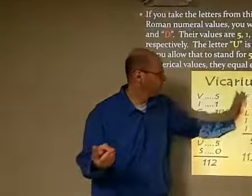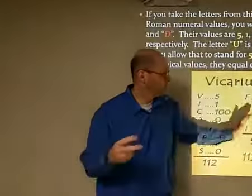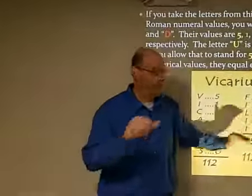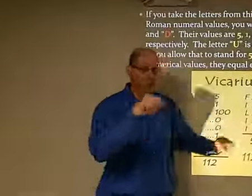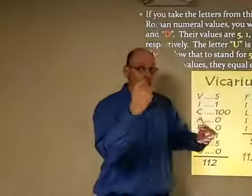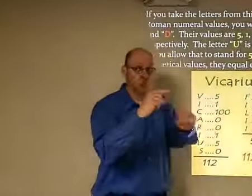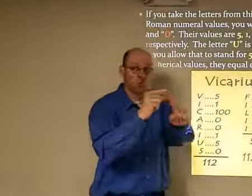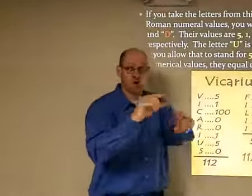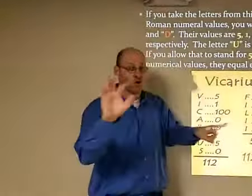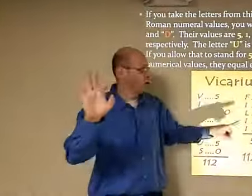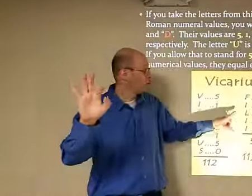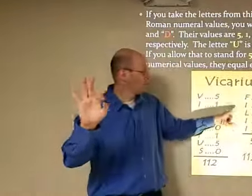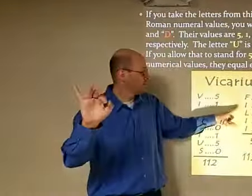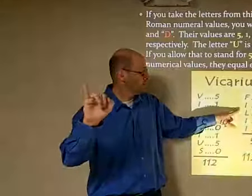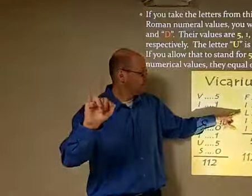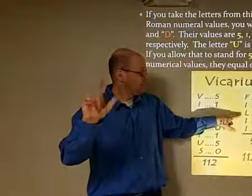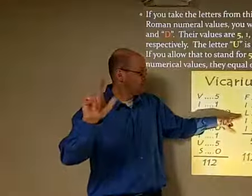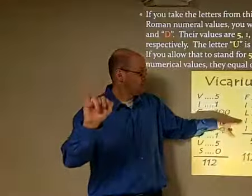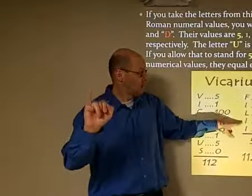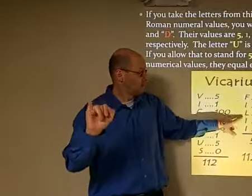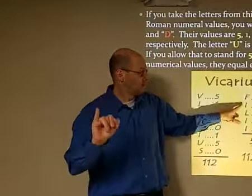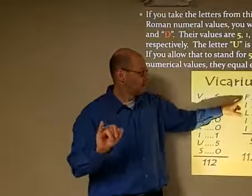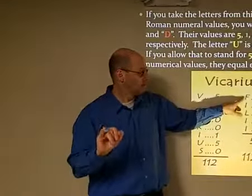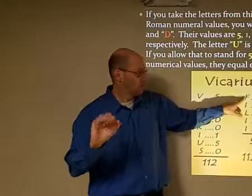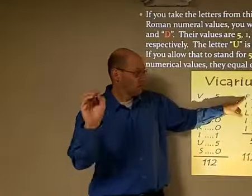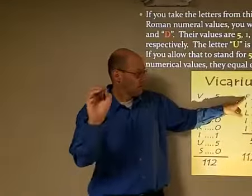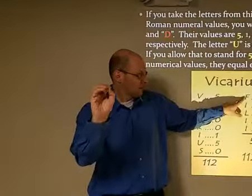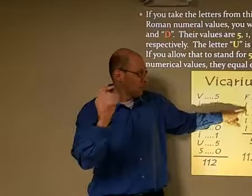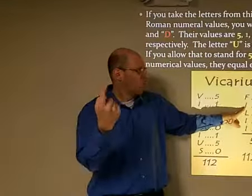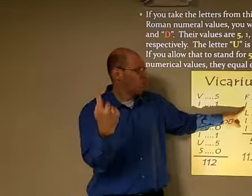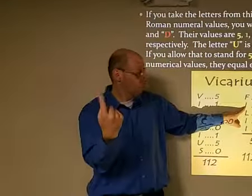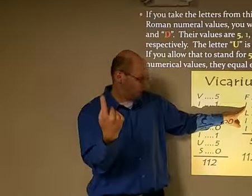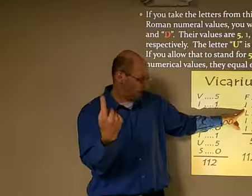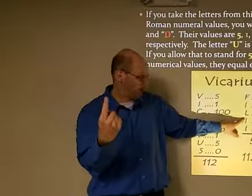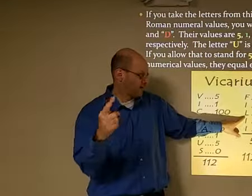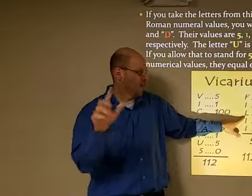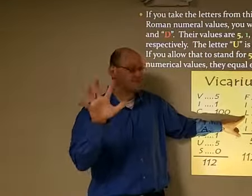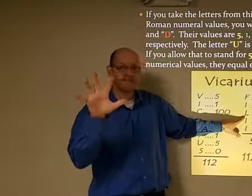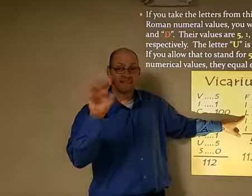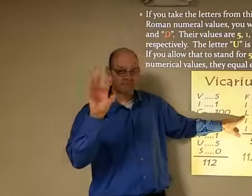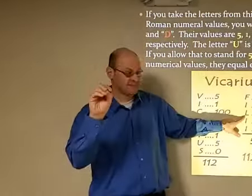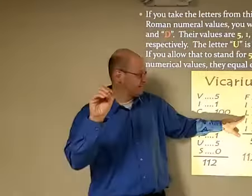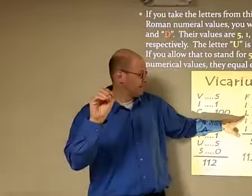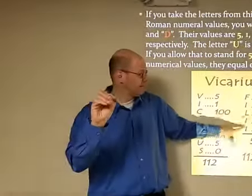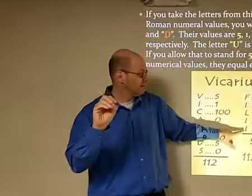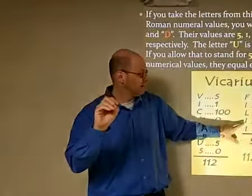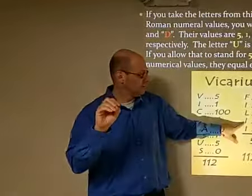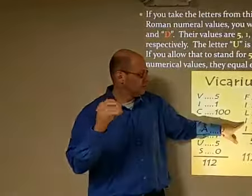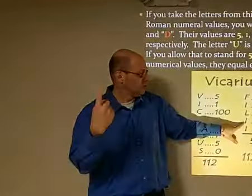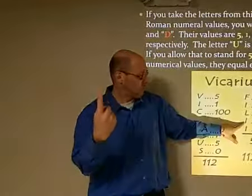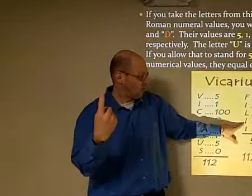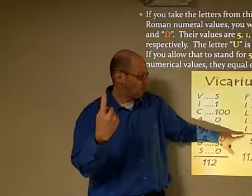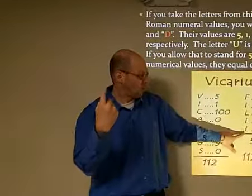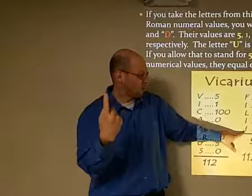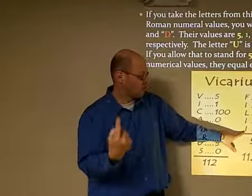now moving on to the next word fly fly I don't know how to say it properly you have